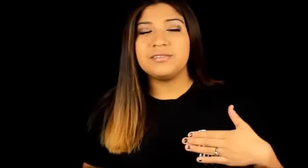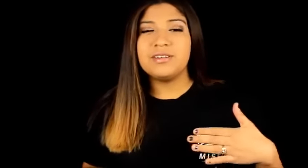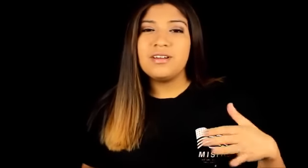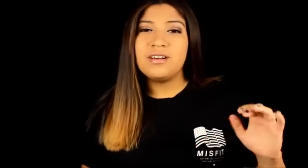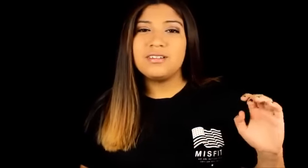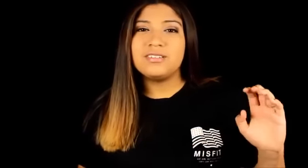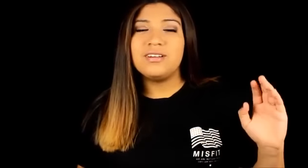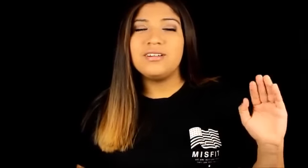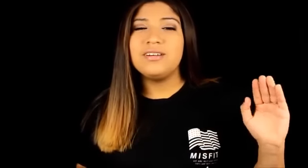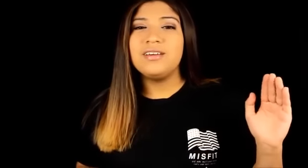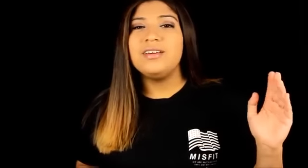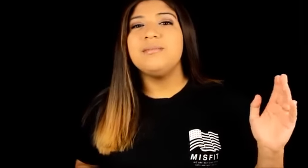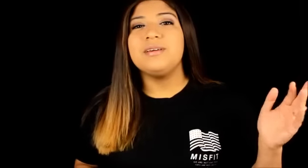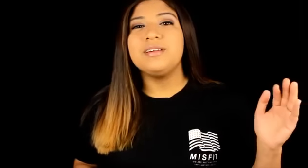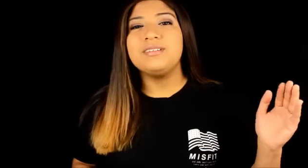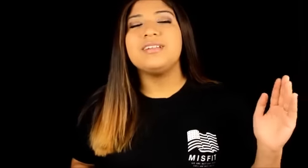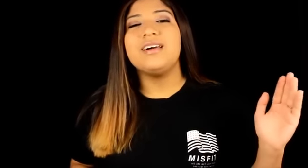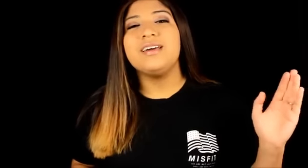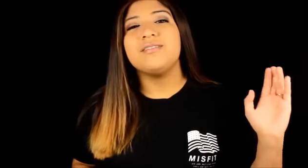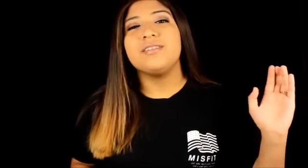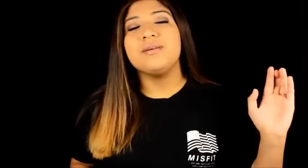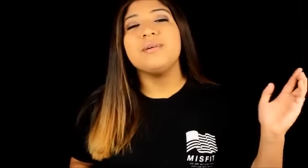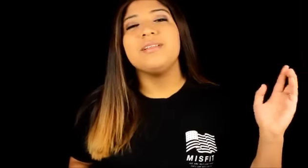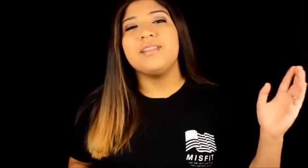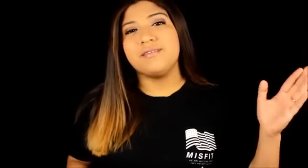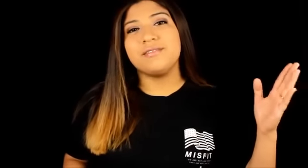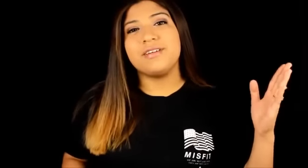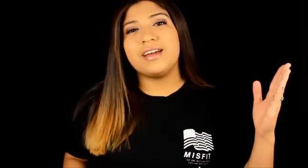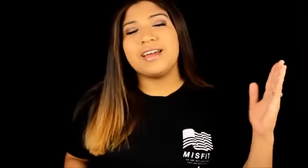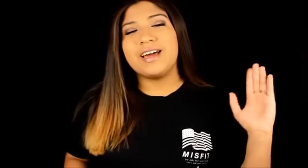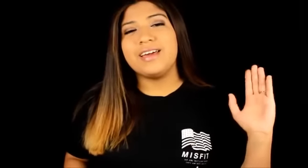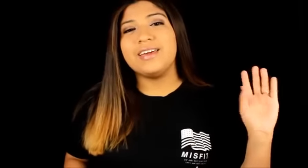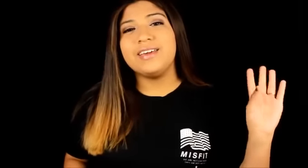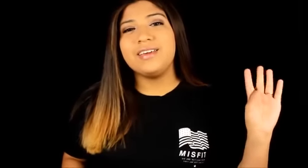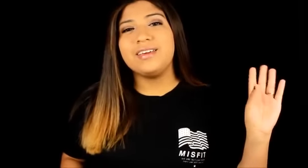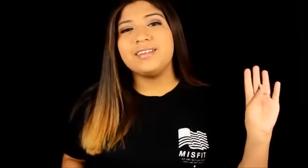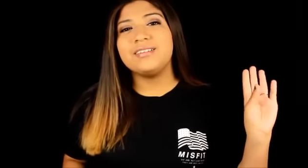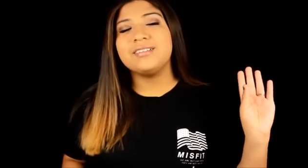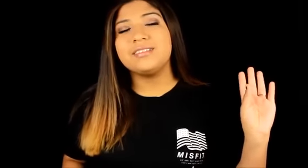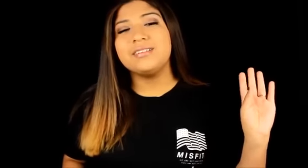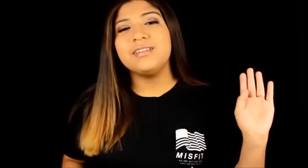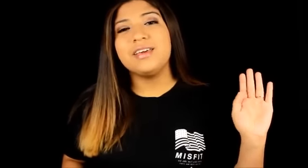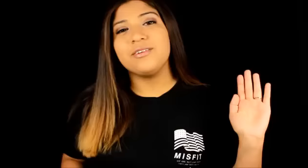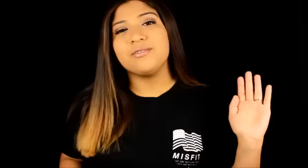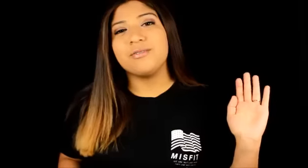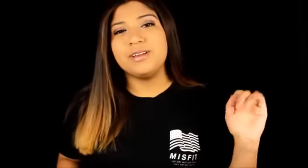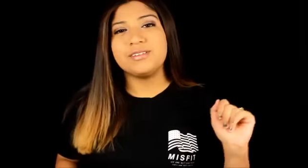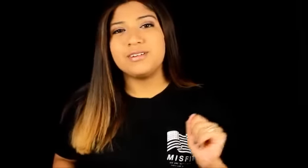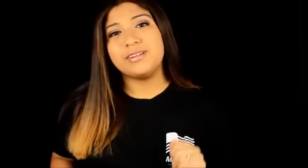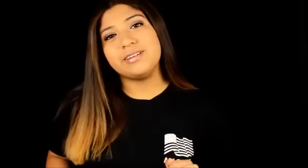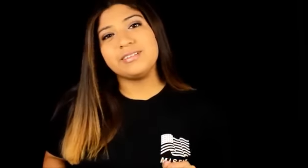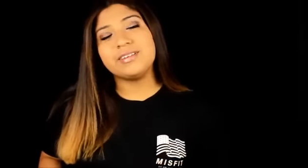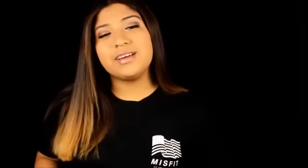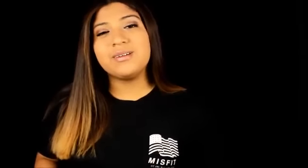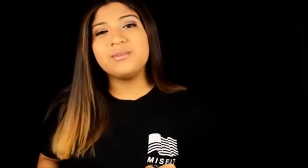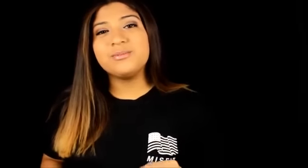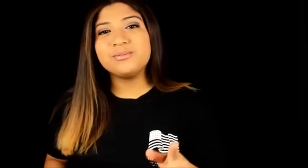on a song because I am nothing but love for that guy he is still a great artist I don't